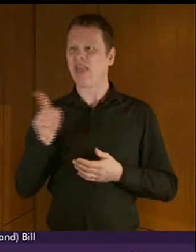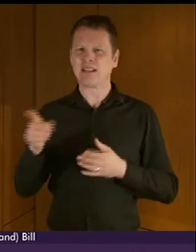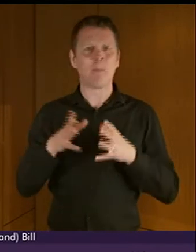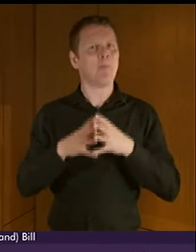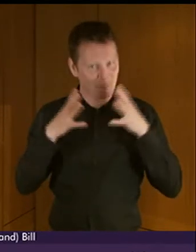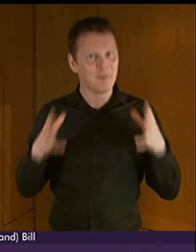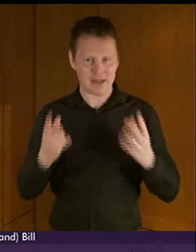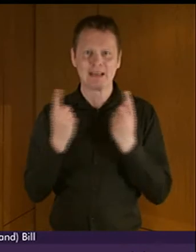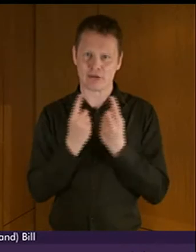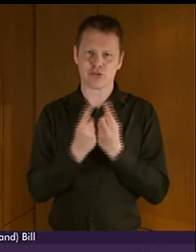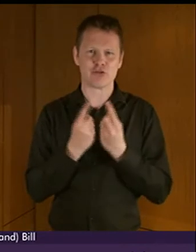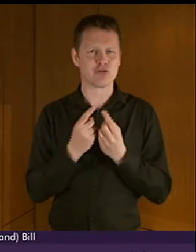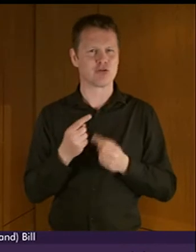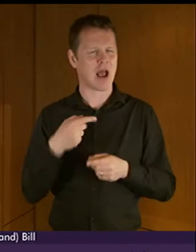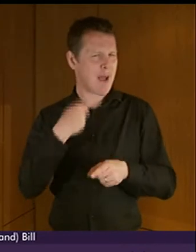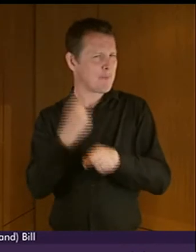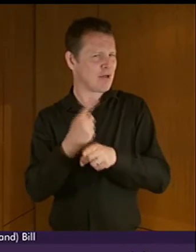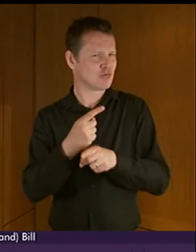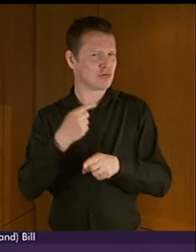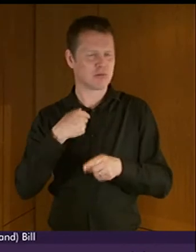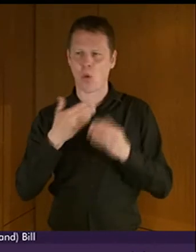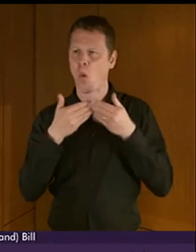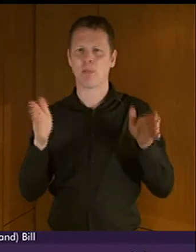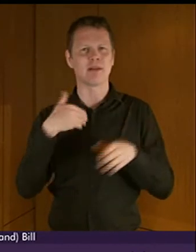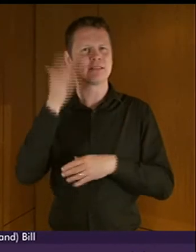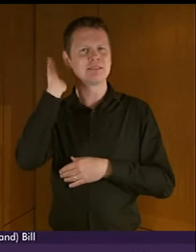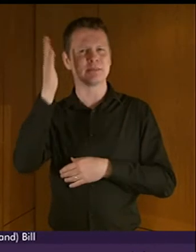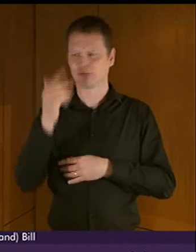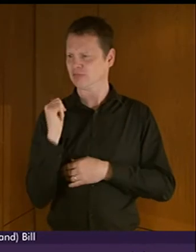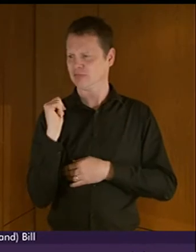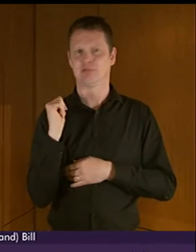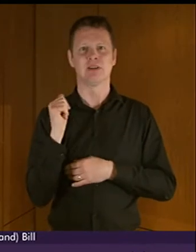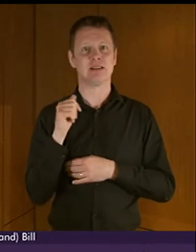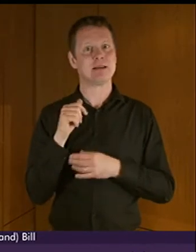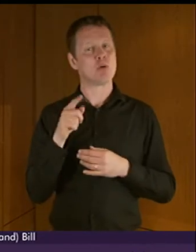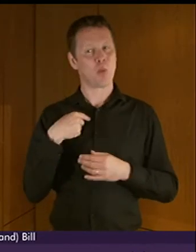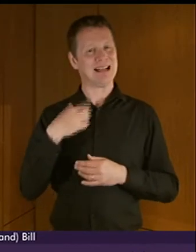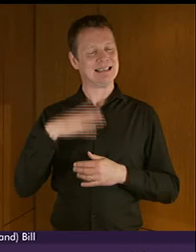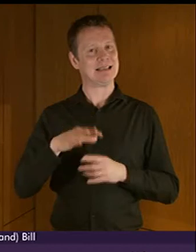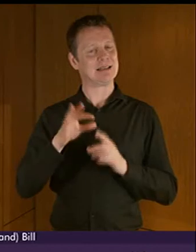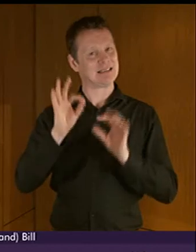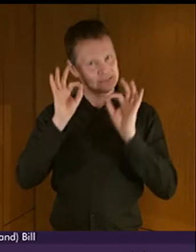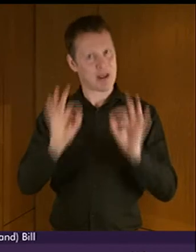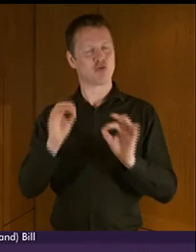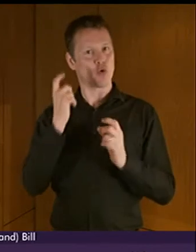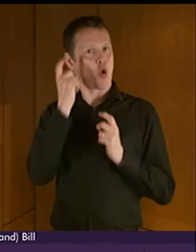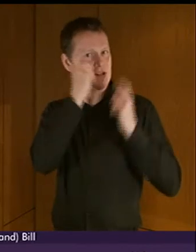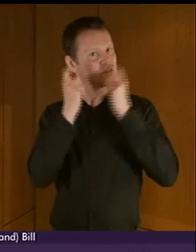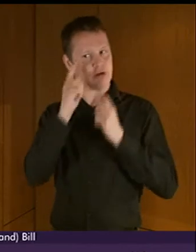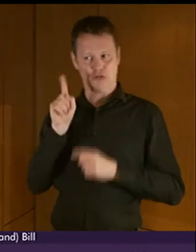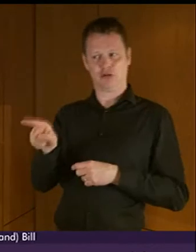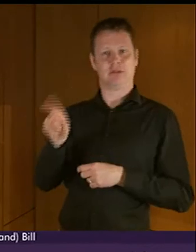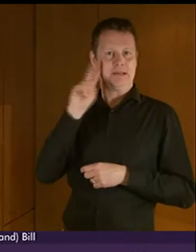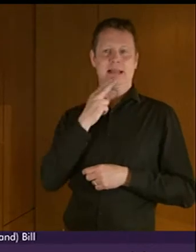issue I'd mentioned in my opening speech about the particular consideration that has been given to deaf blind